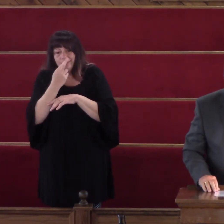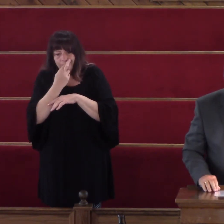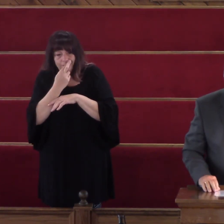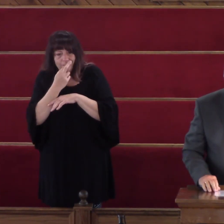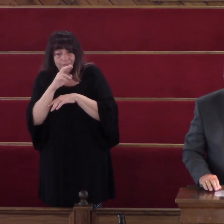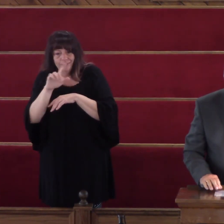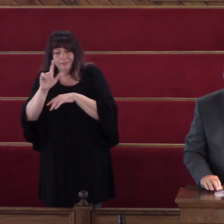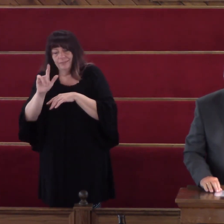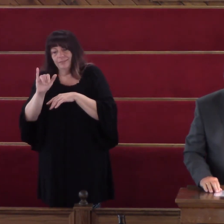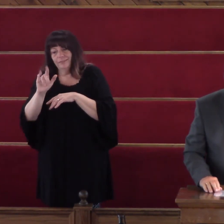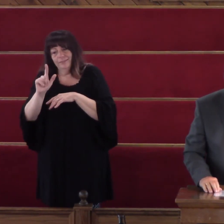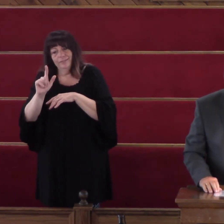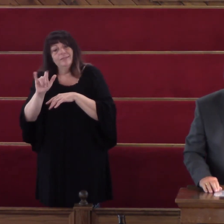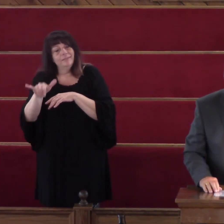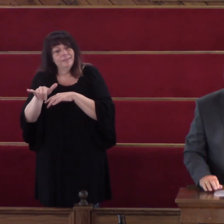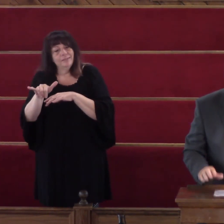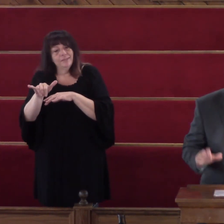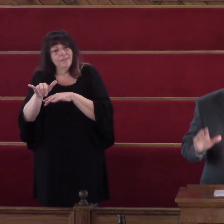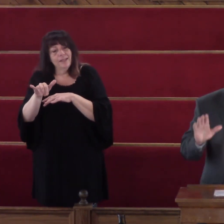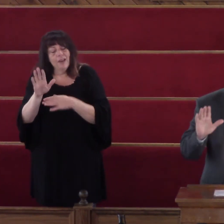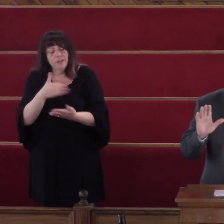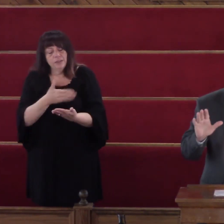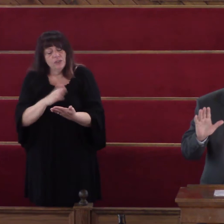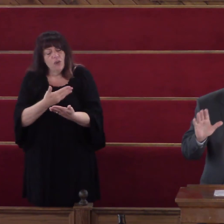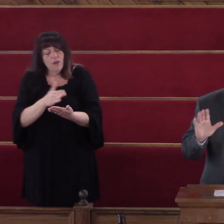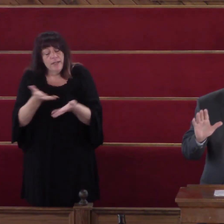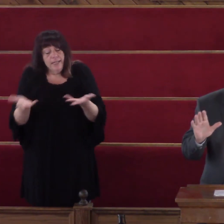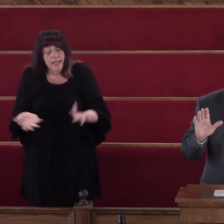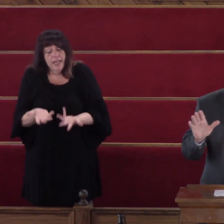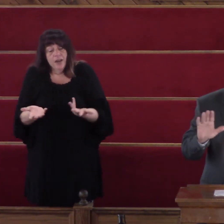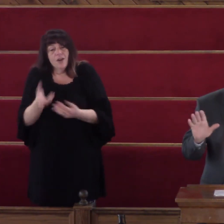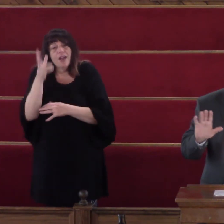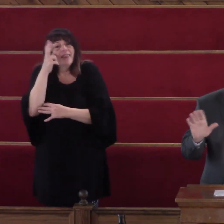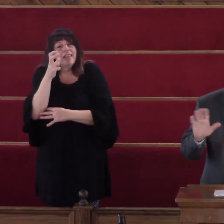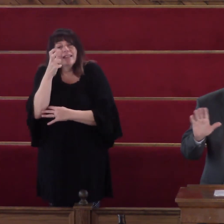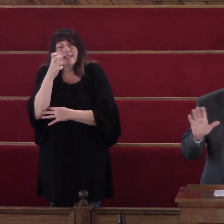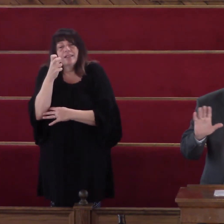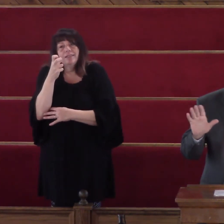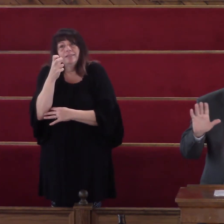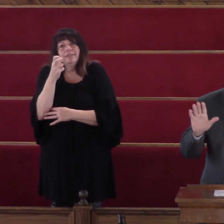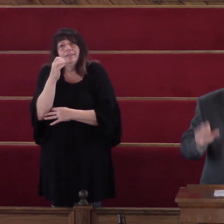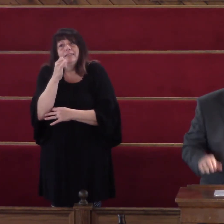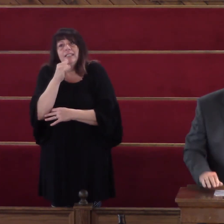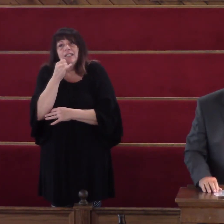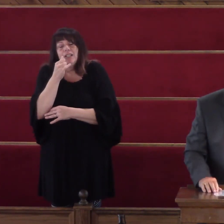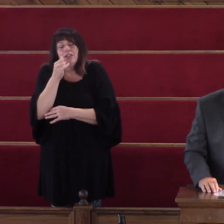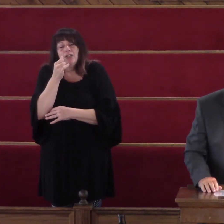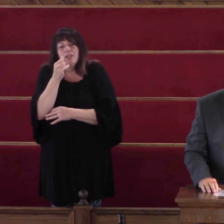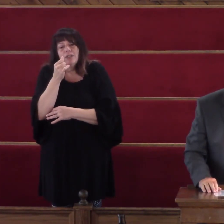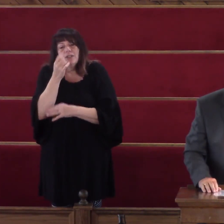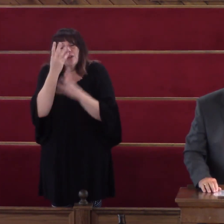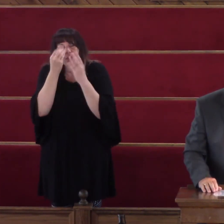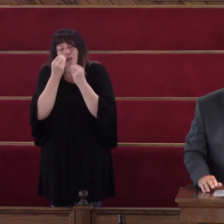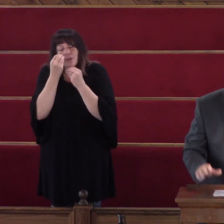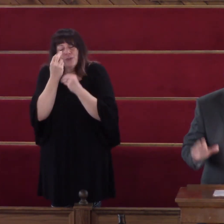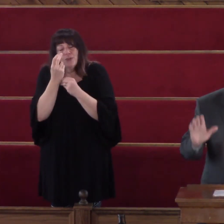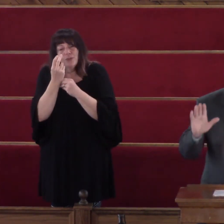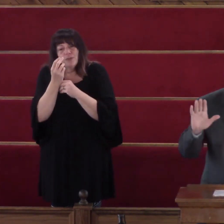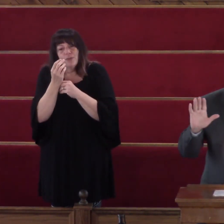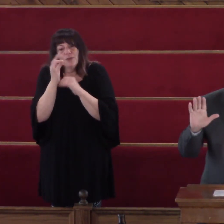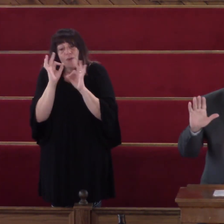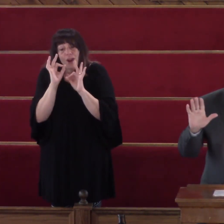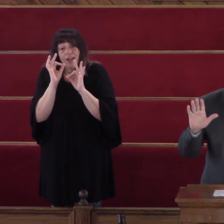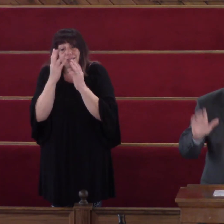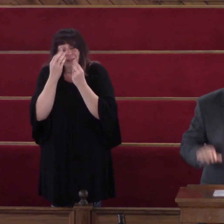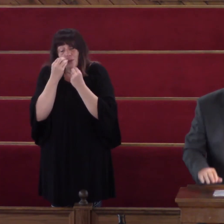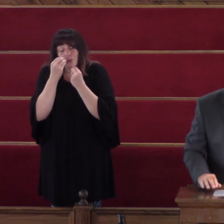this song here Just please listen To the words of it Don't even If you want to Just close your eyes At home And just listen